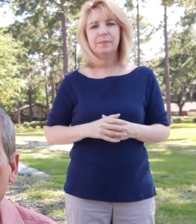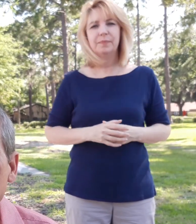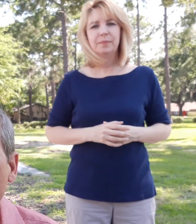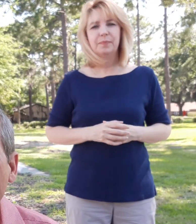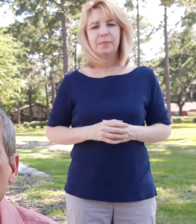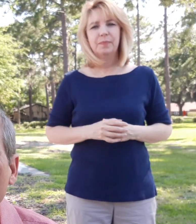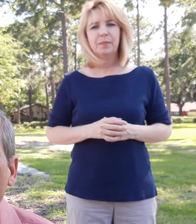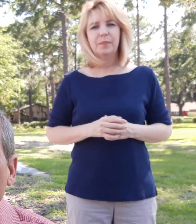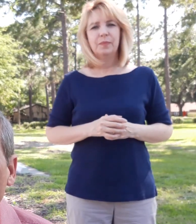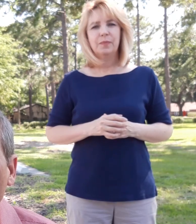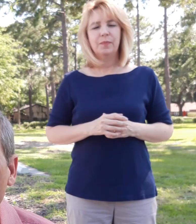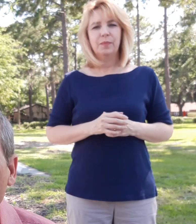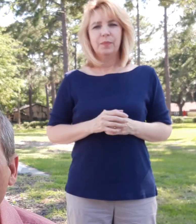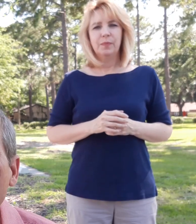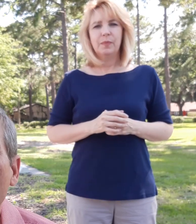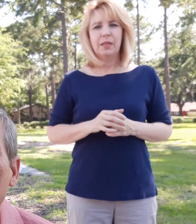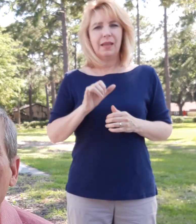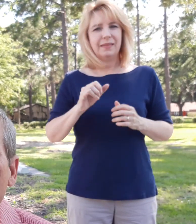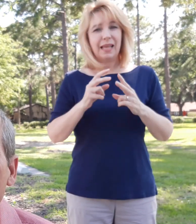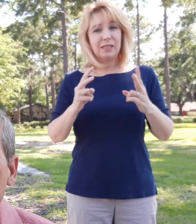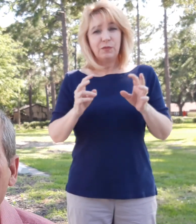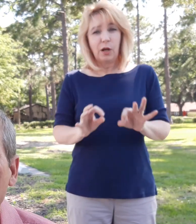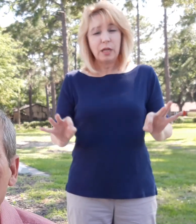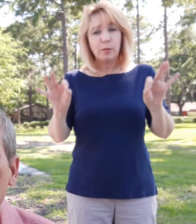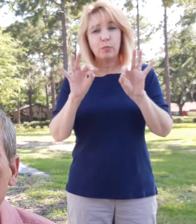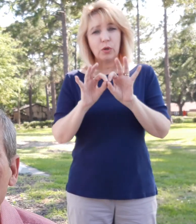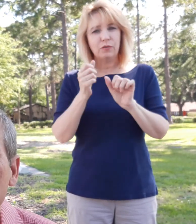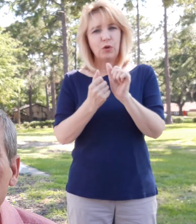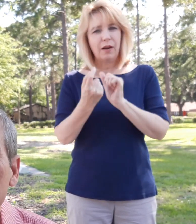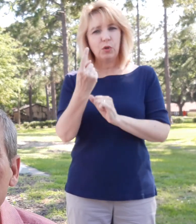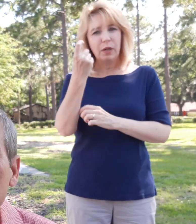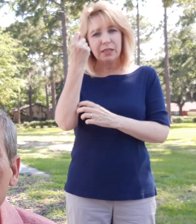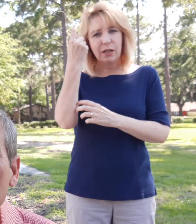And so that's very important for everyone to understand.